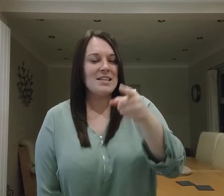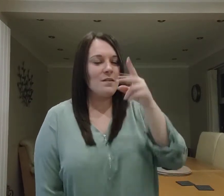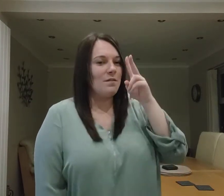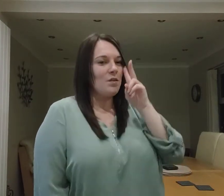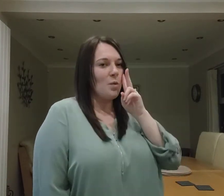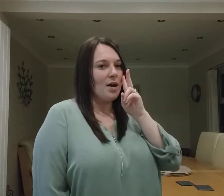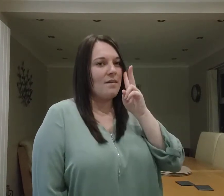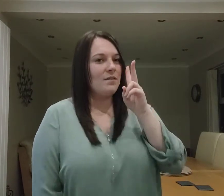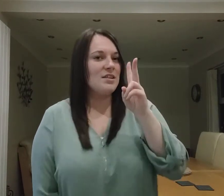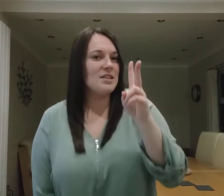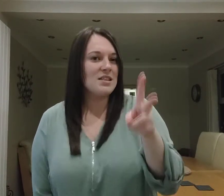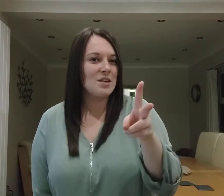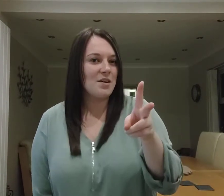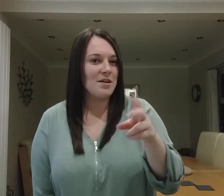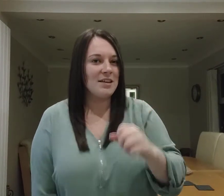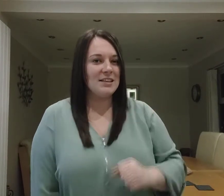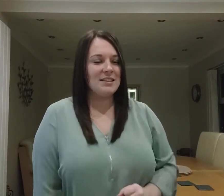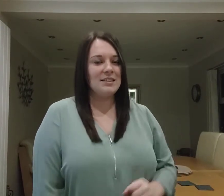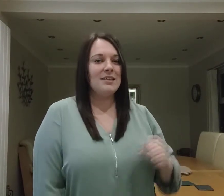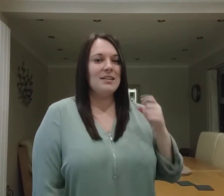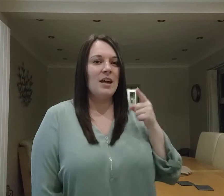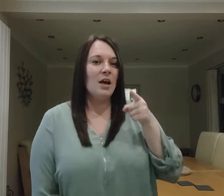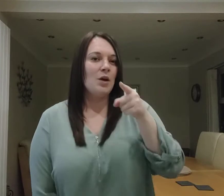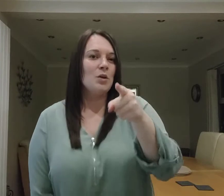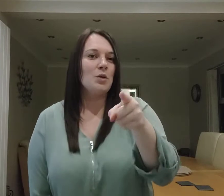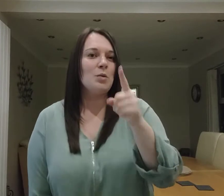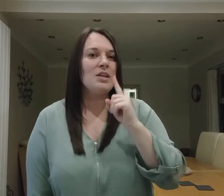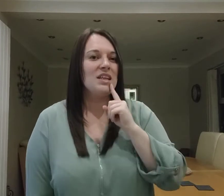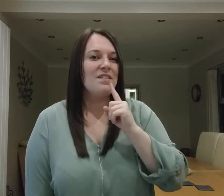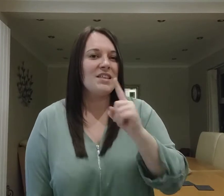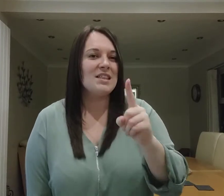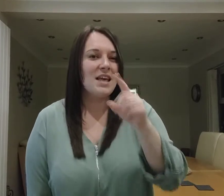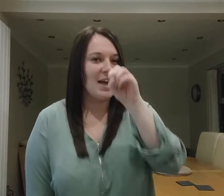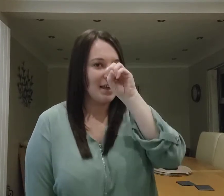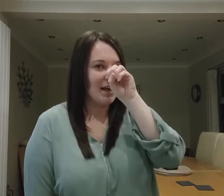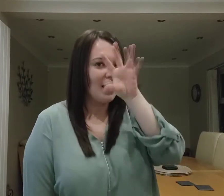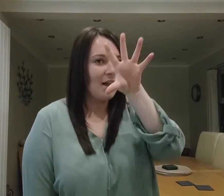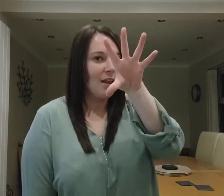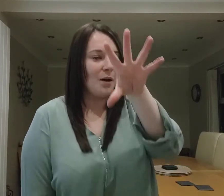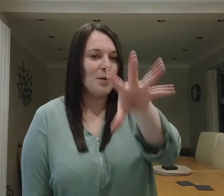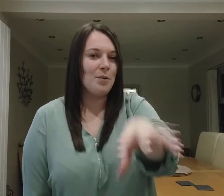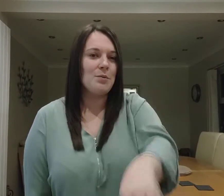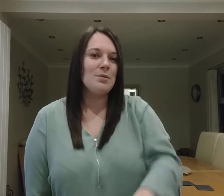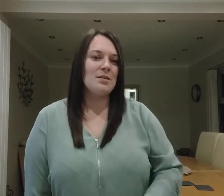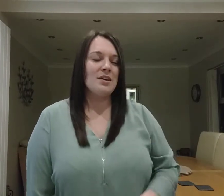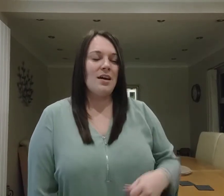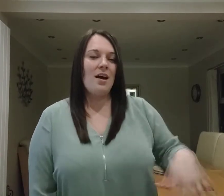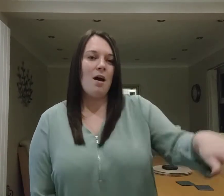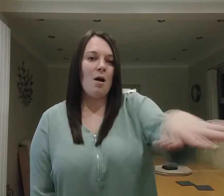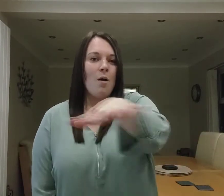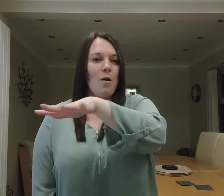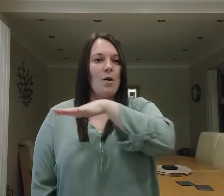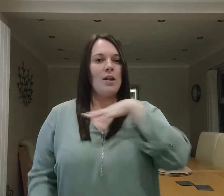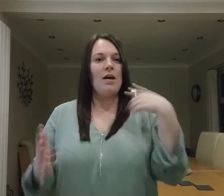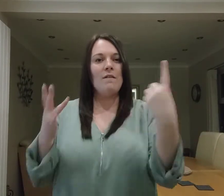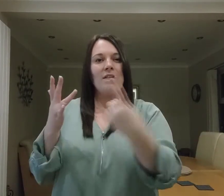if you ever saw him, you would even say it goes. A lovely